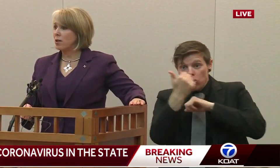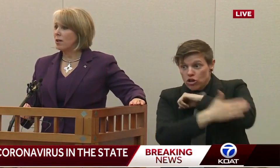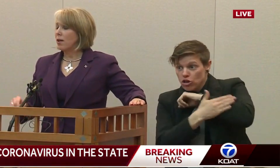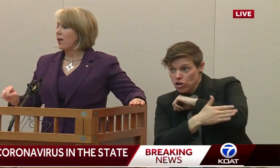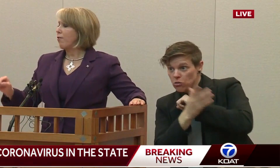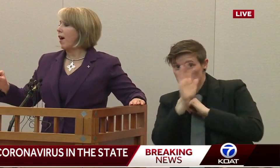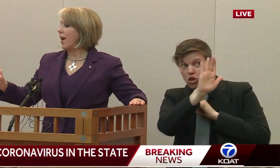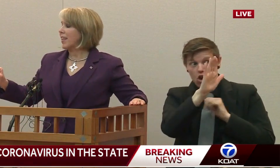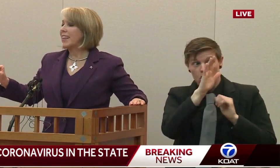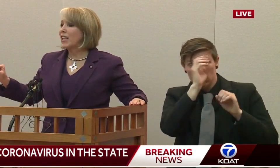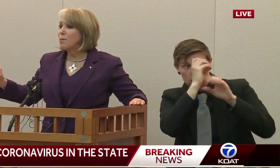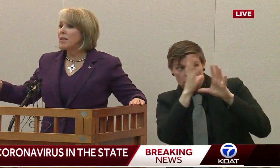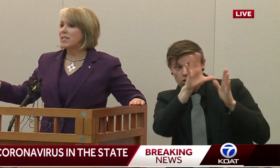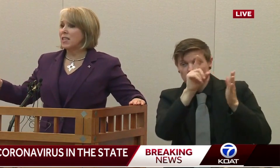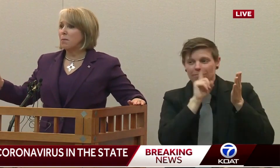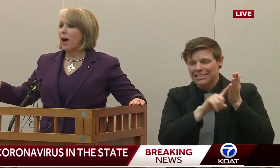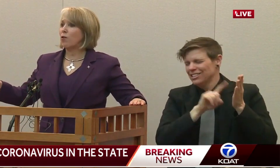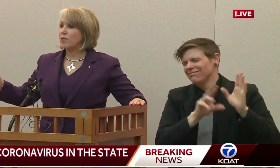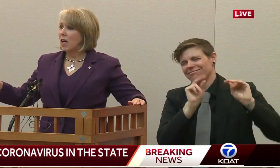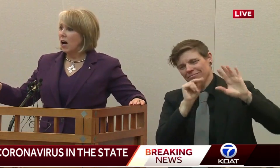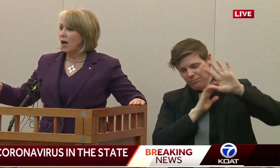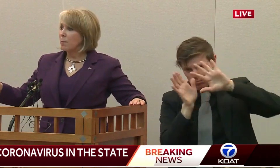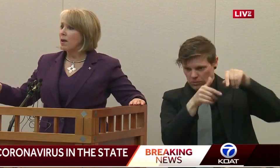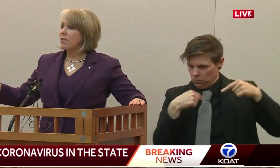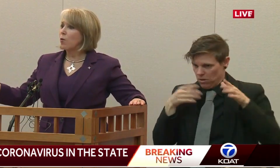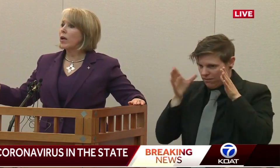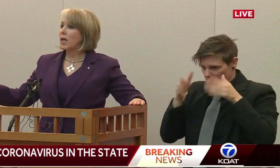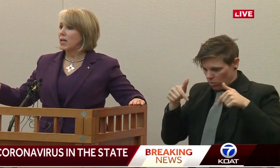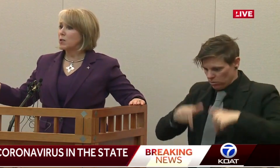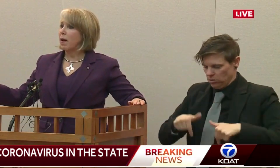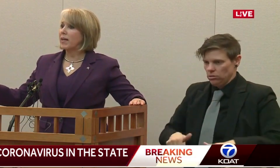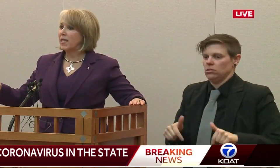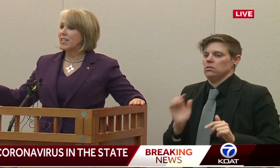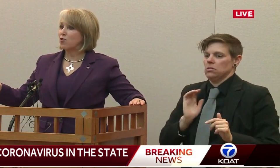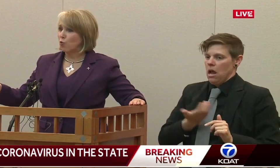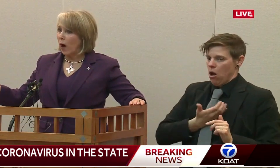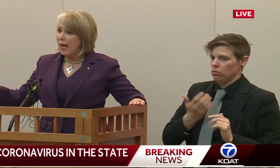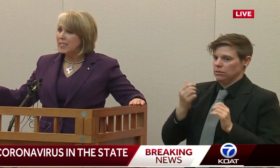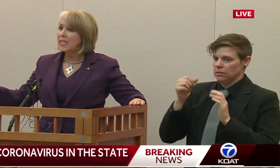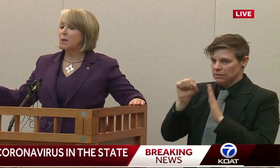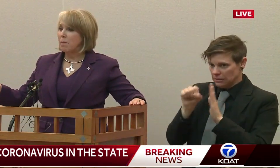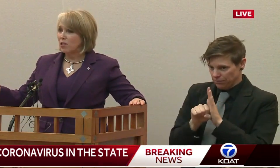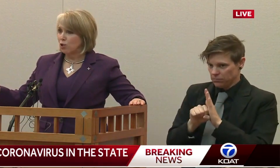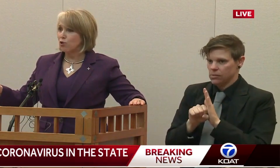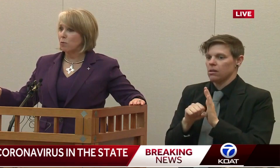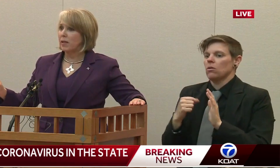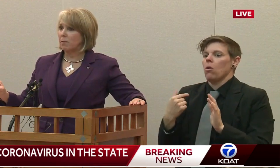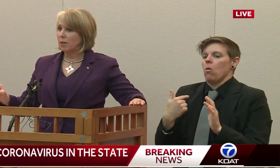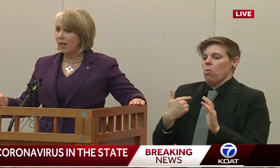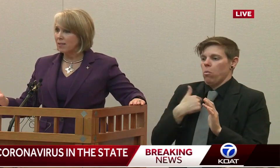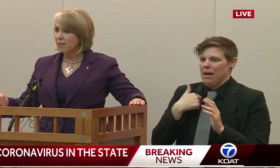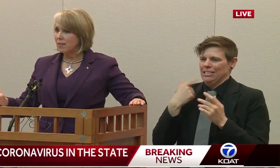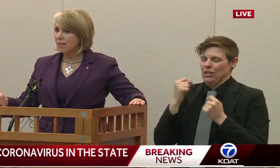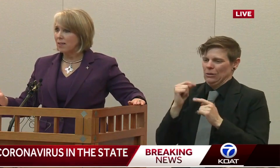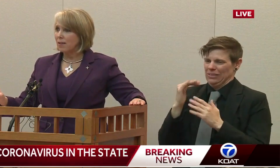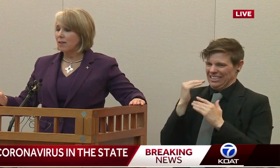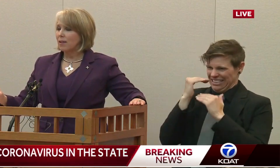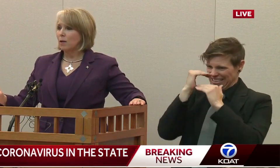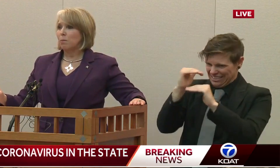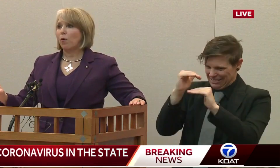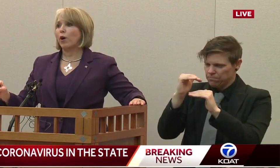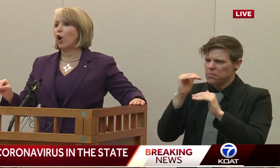decision that limits the amount of time that we can expect these drastic measures to be in place.